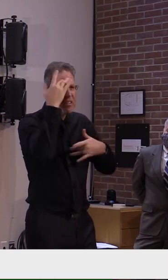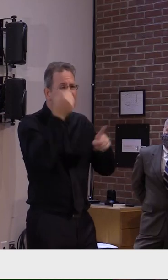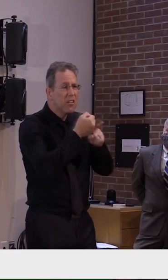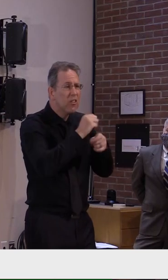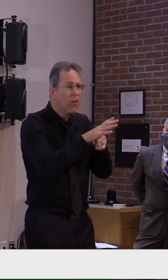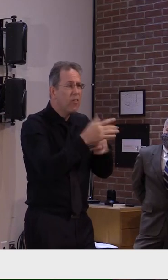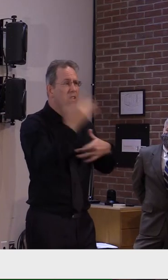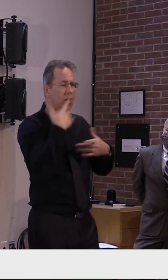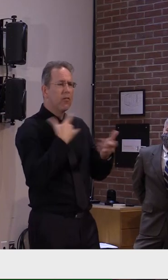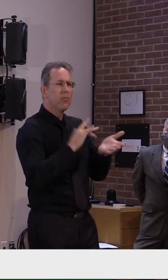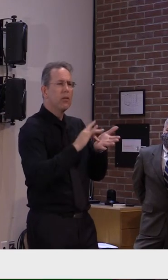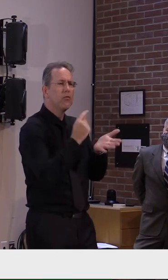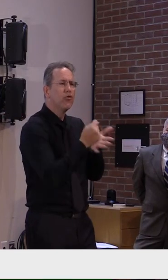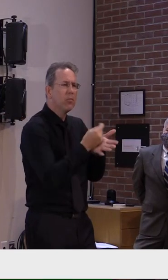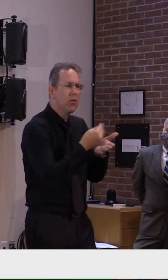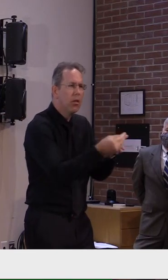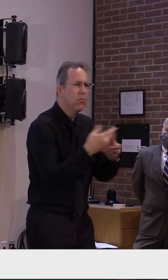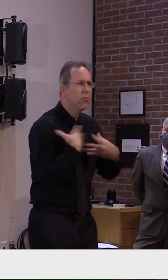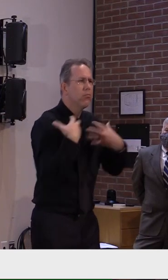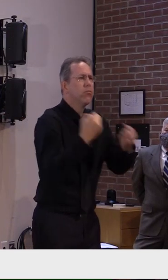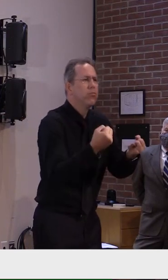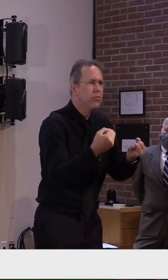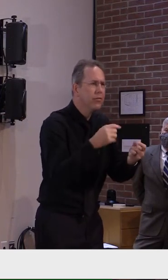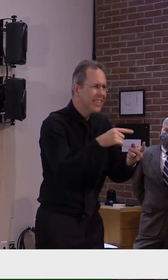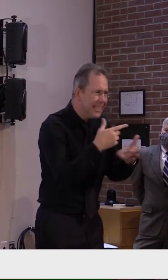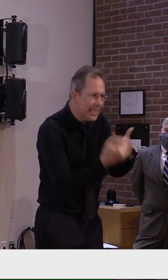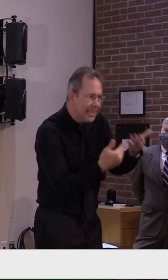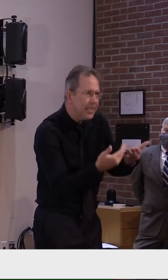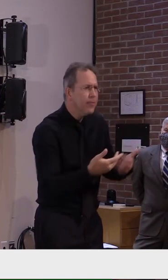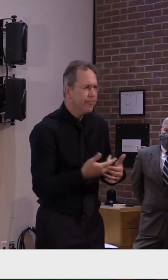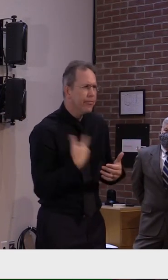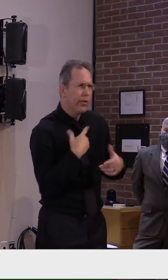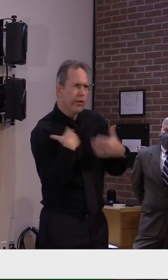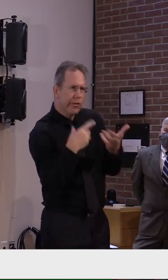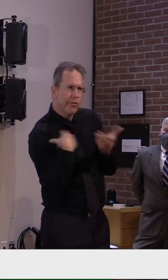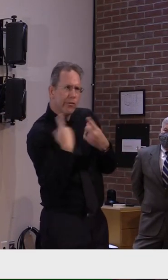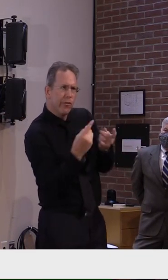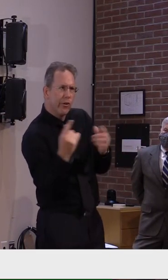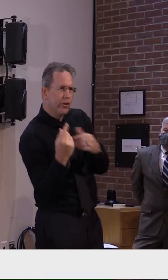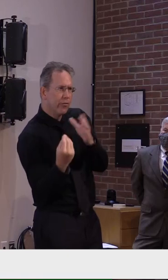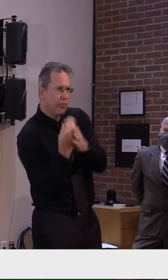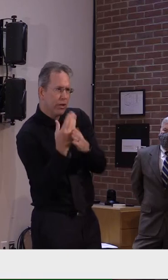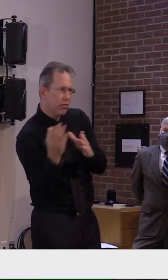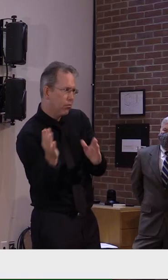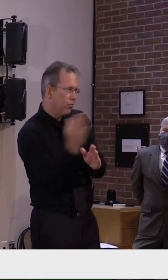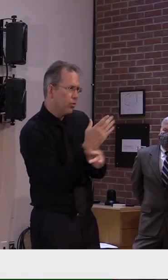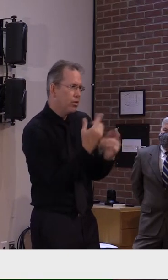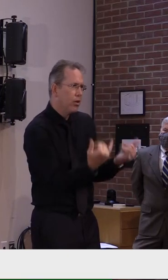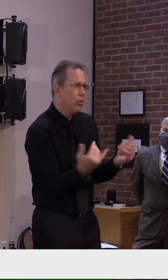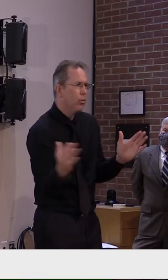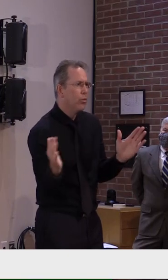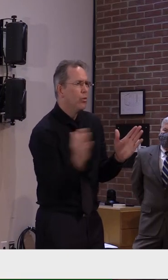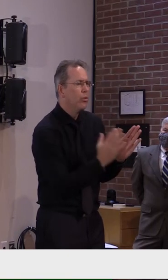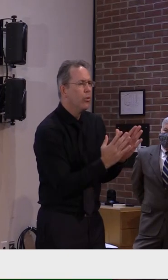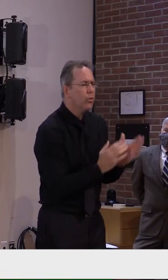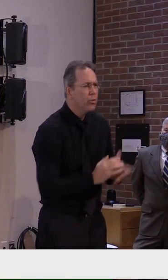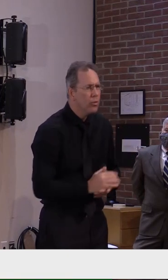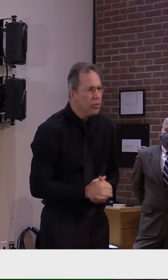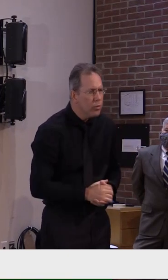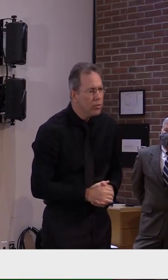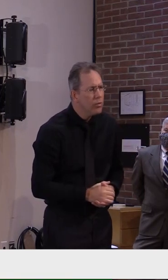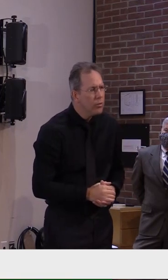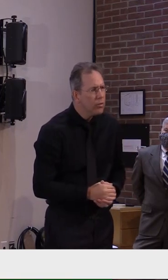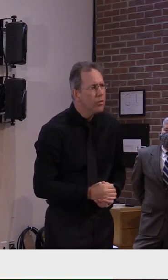just a few moments ago regarding the ICUs and the ventilators and all of that. And I don't want to poo-poo this